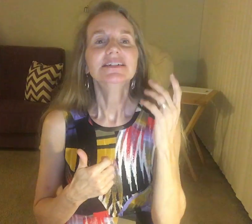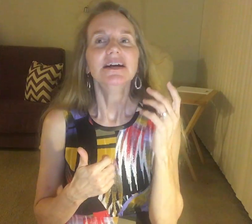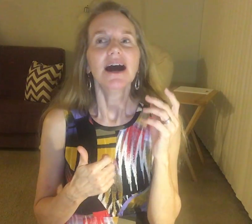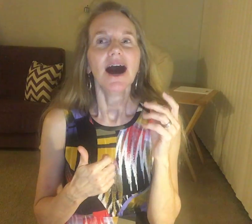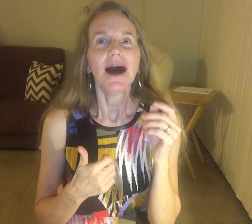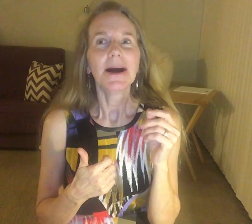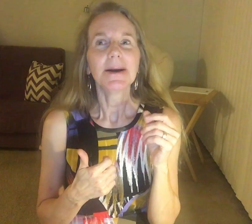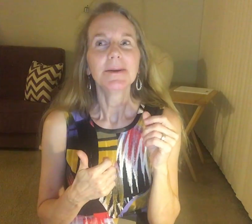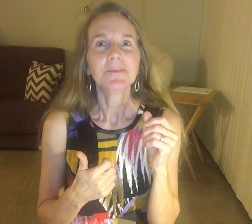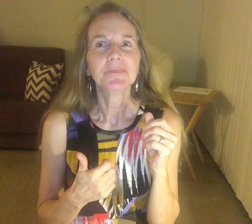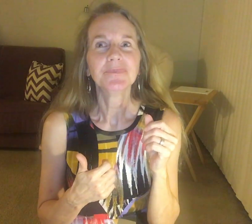Um,